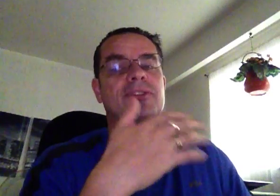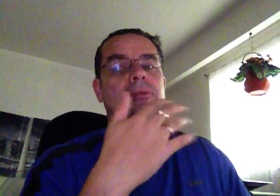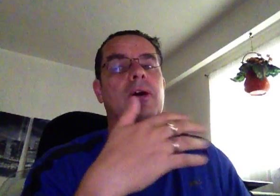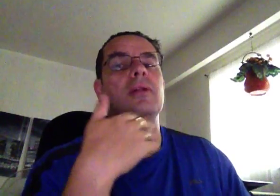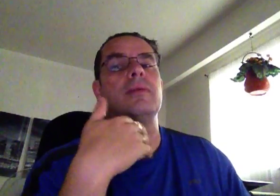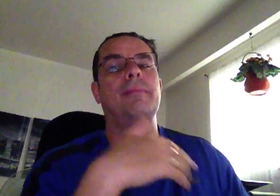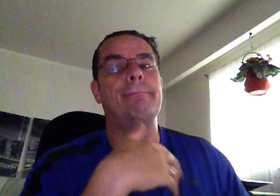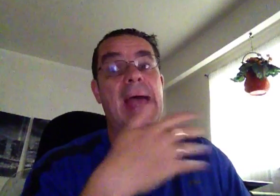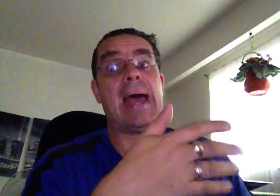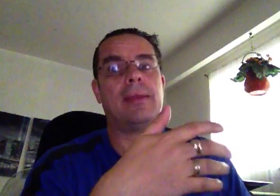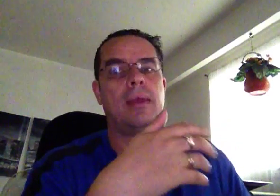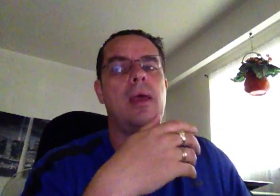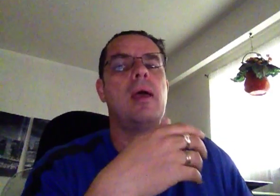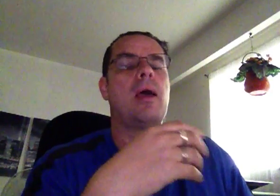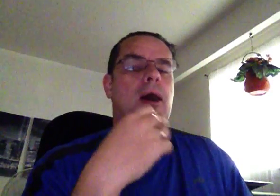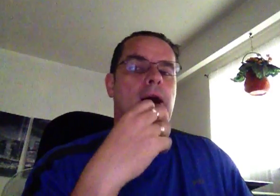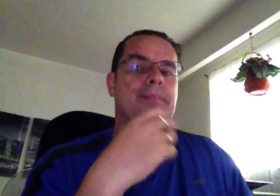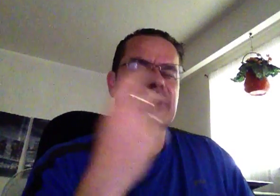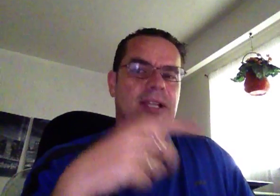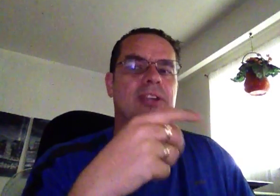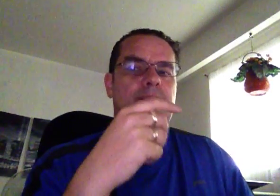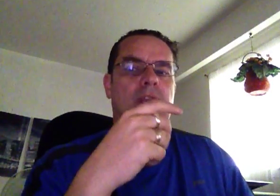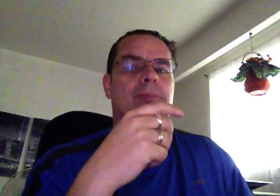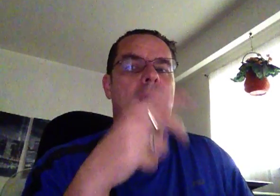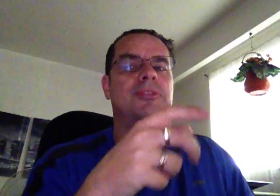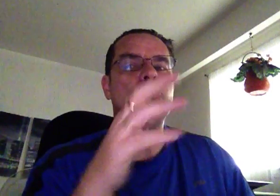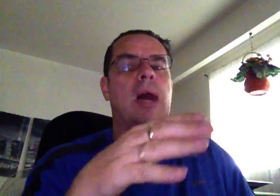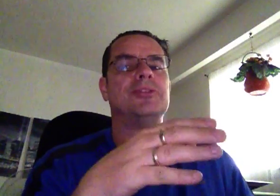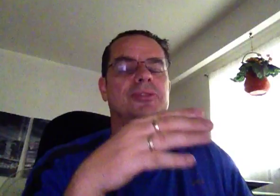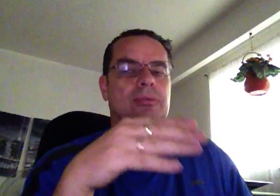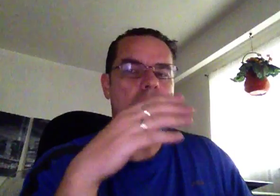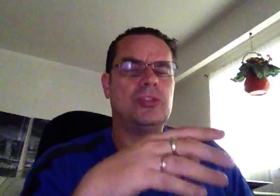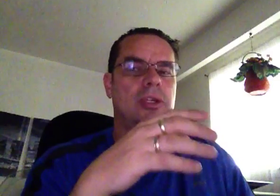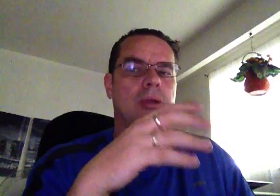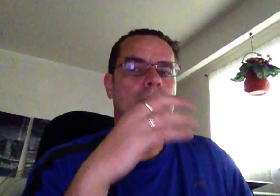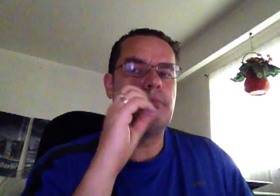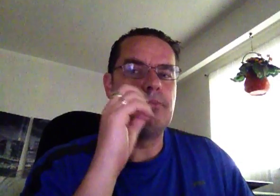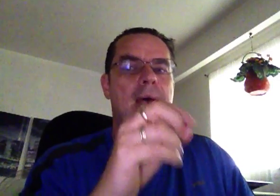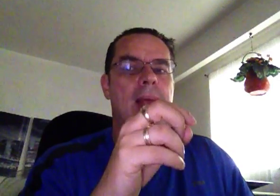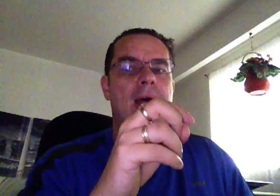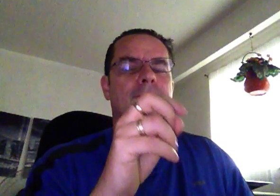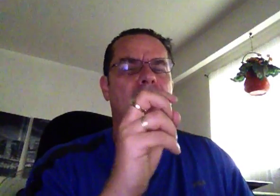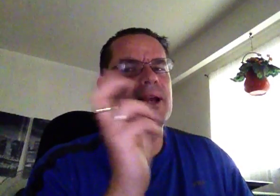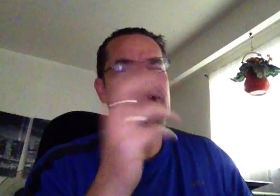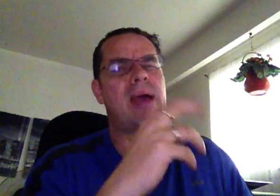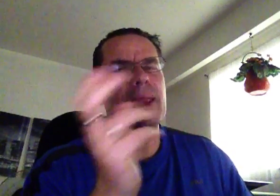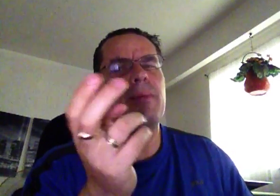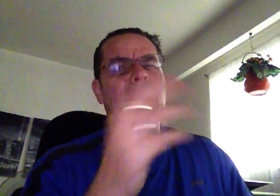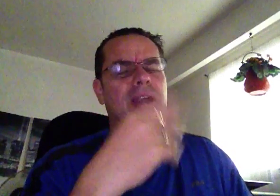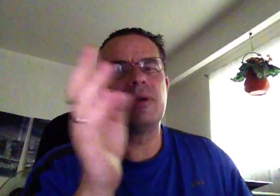SOL bad. Then yesterday, put up new options using MATLAB. Now, again, MATLAB and R, I don't want